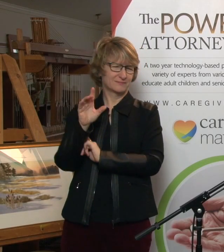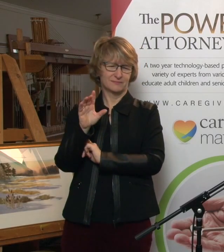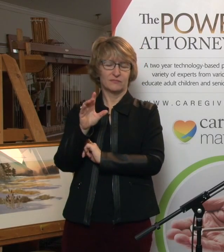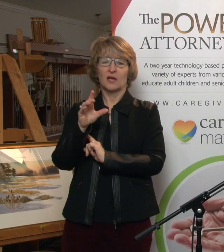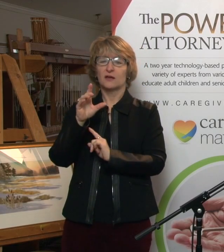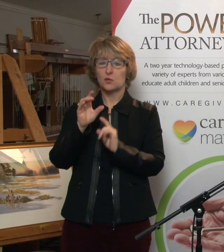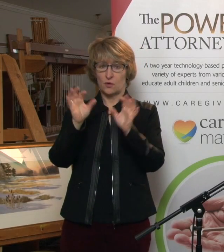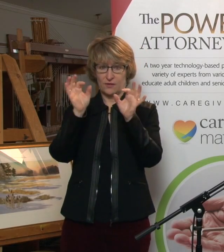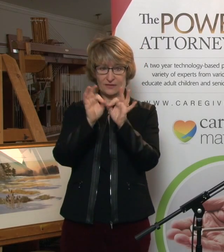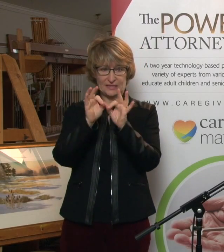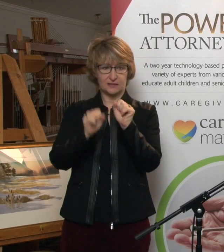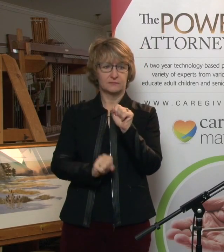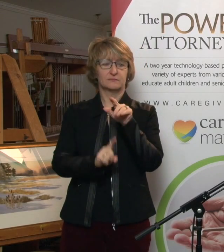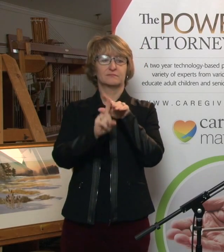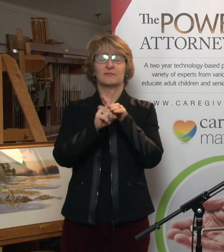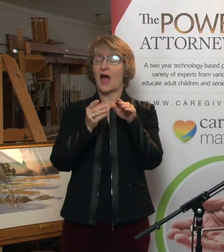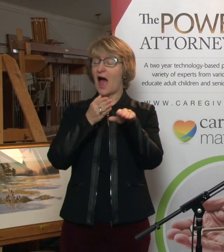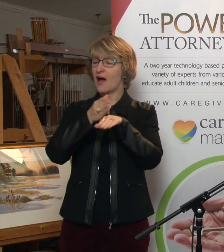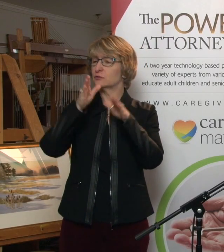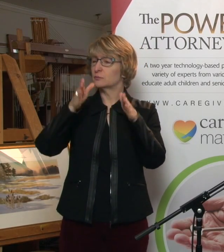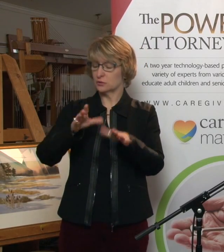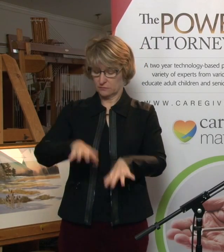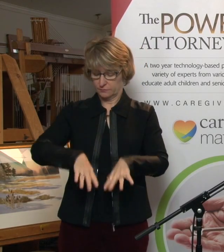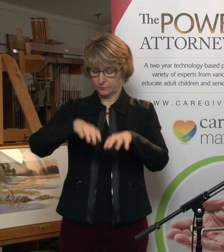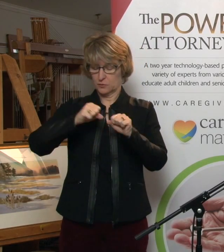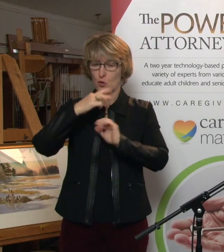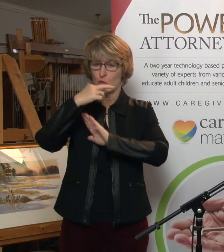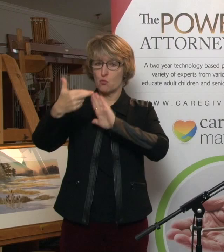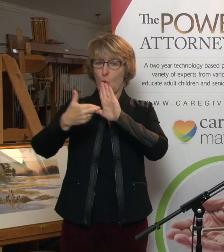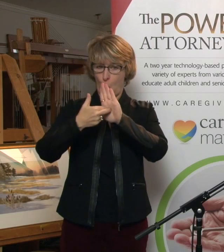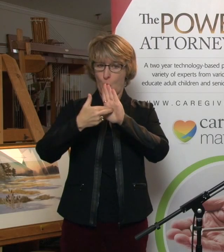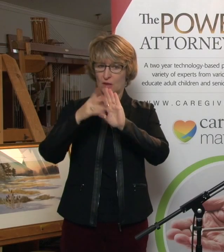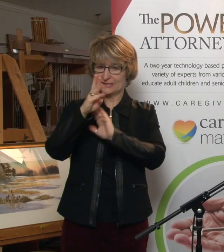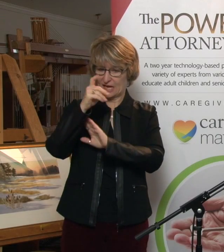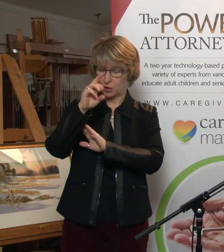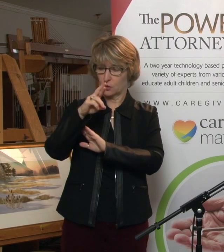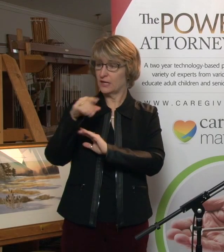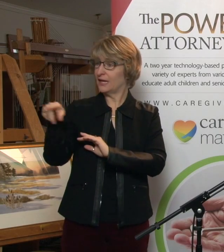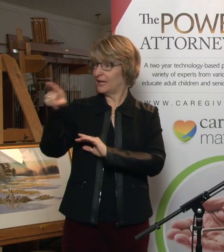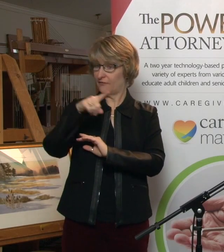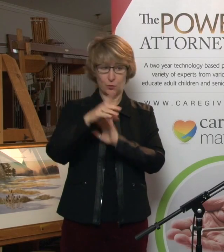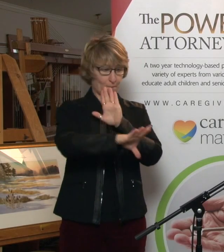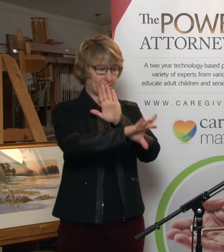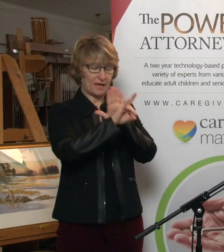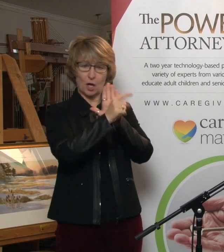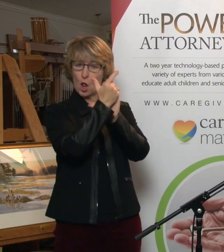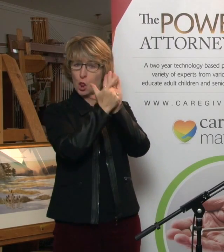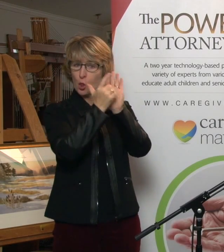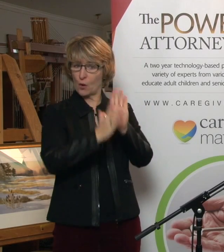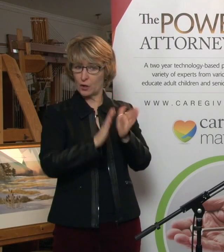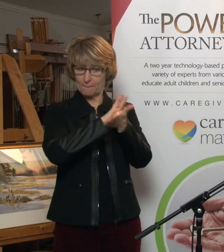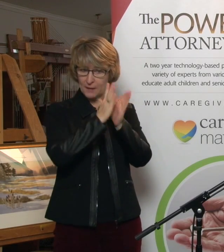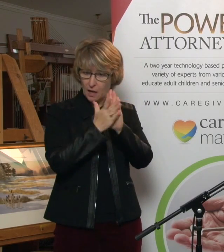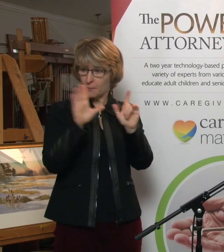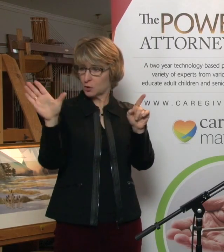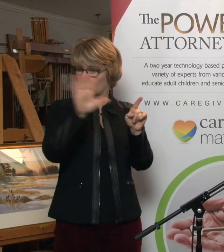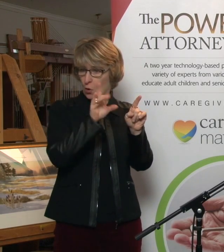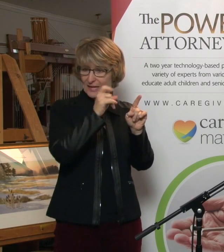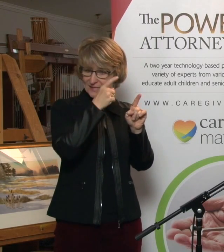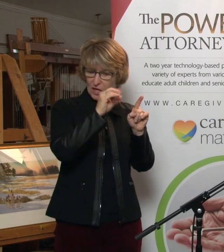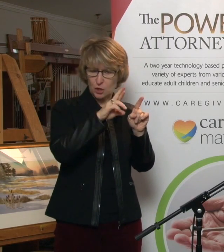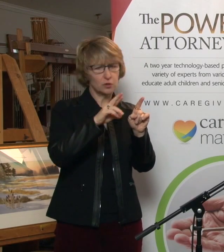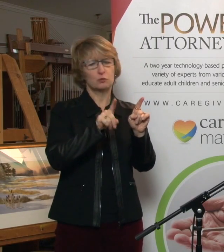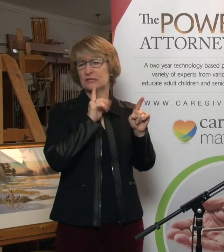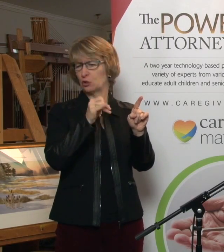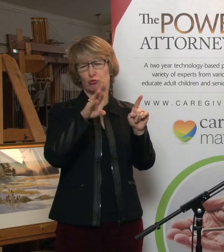away and somebody starts acting. Where you name a lawyer as your executor, and I find that doesn't happen a